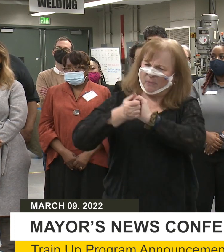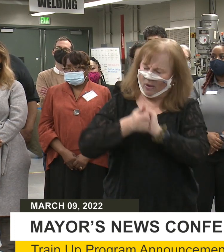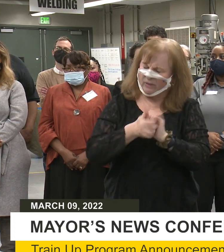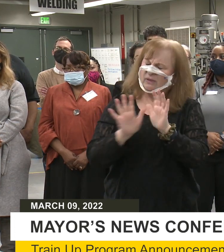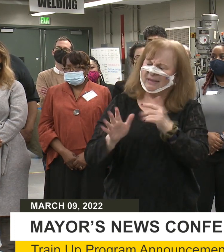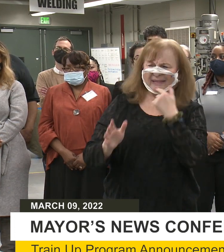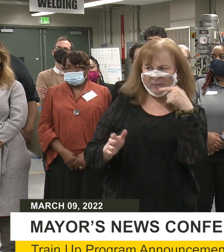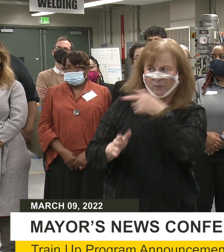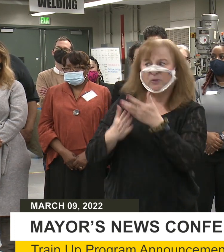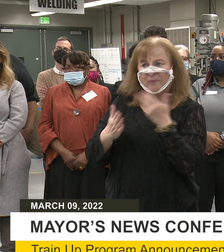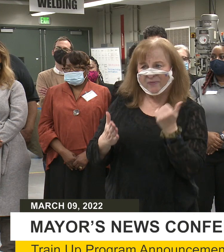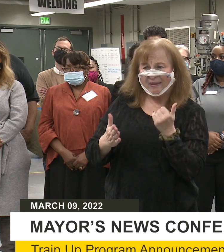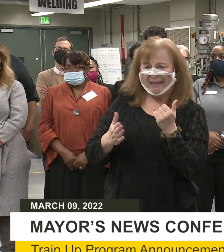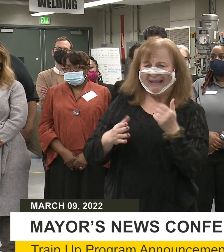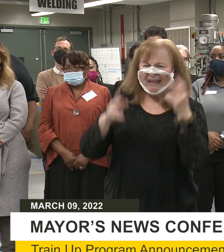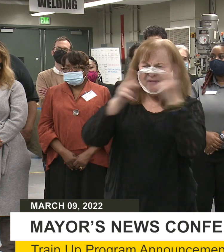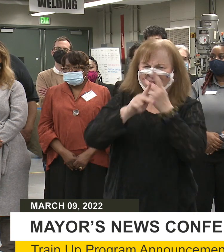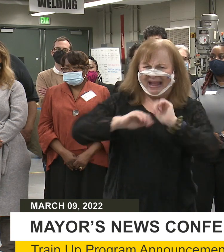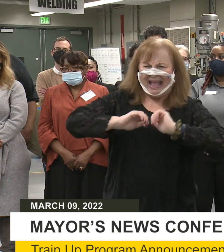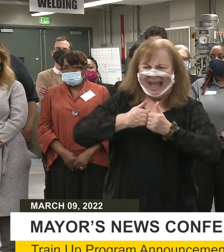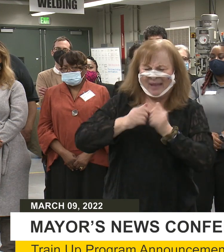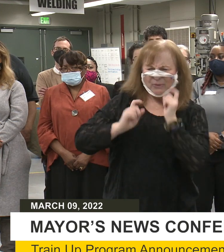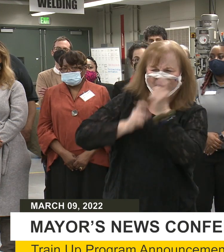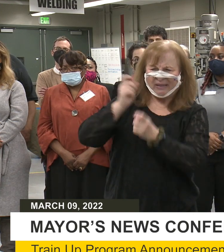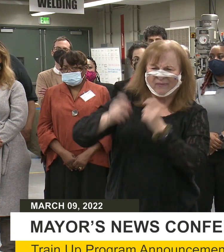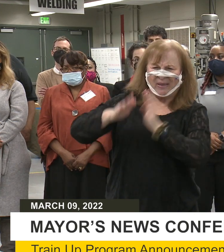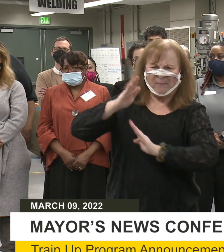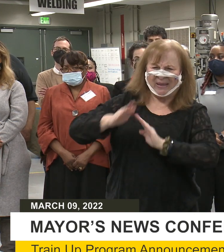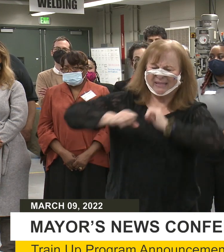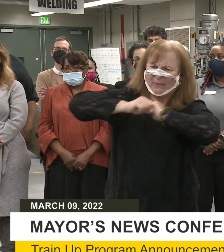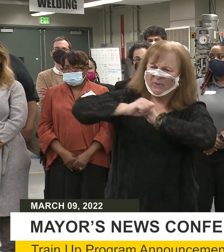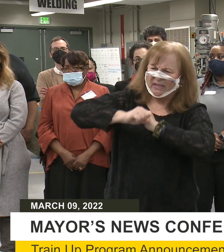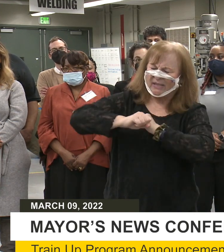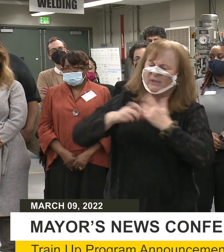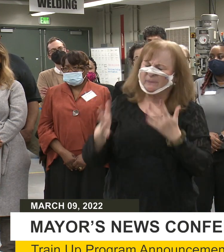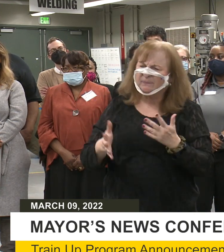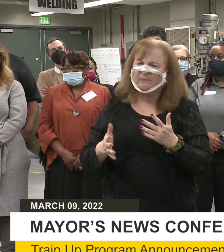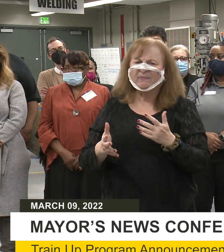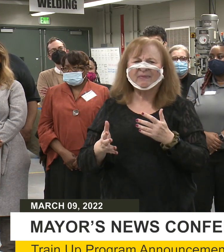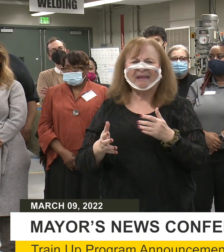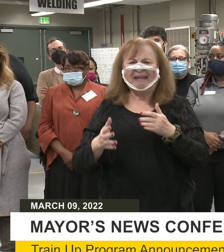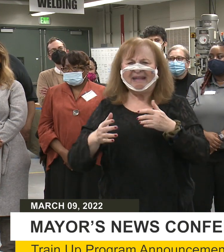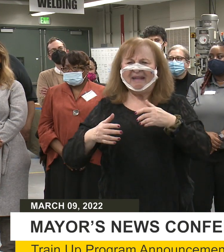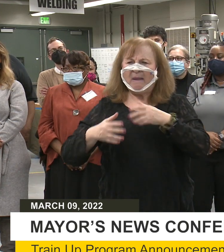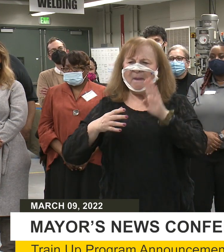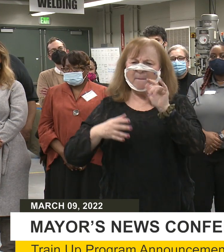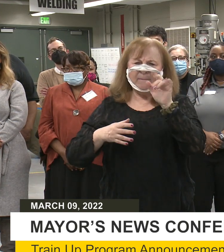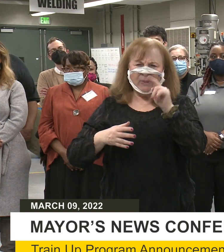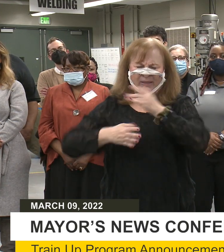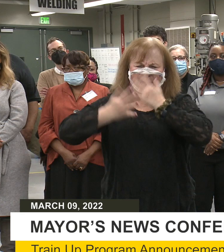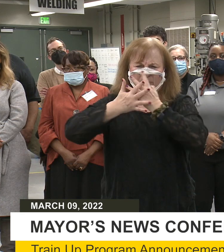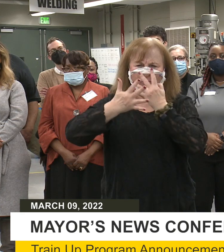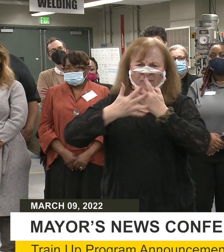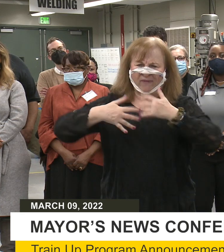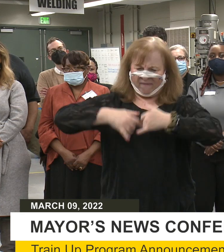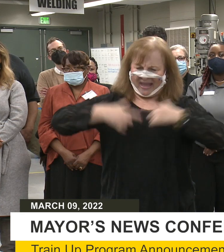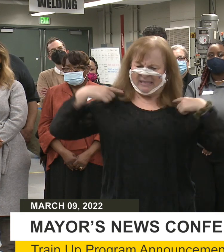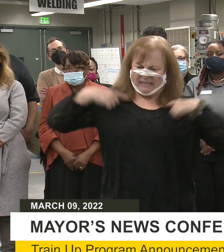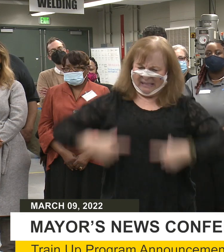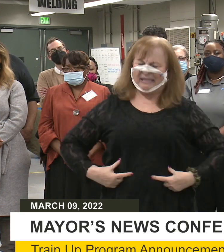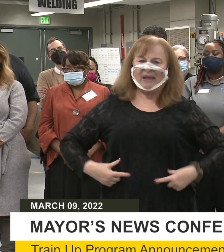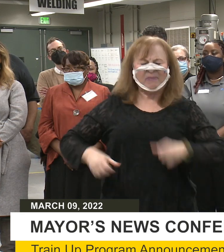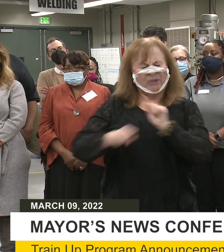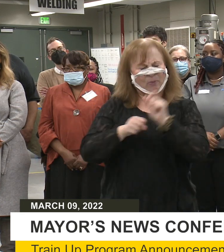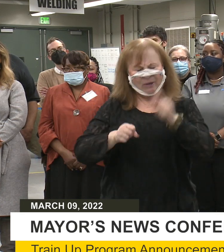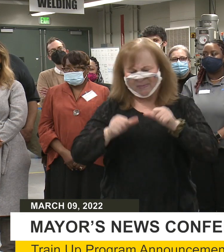as I said to you before, about figuring out ways to give them basic protection like things, like bulletproof vests, but the work must go on. And if